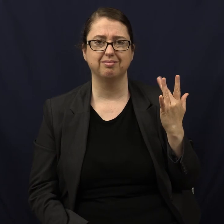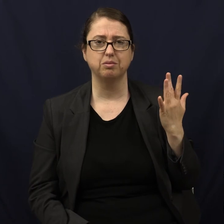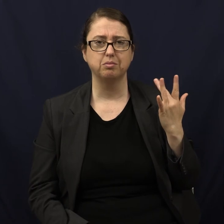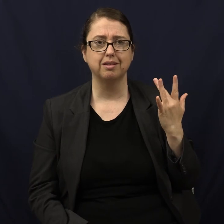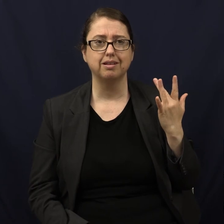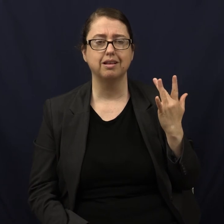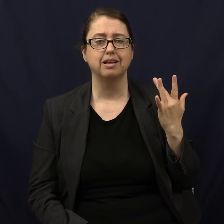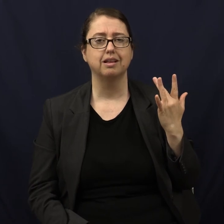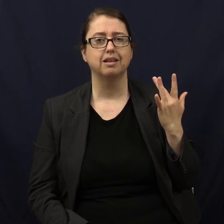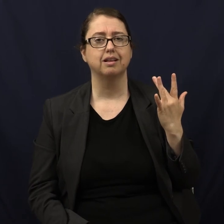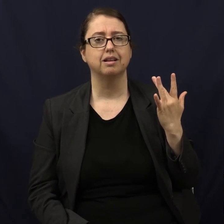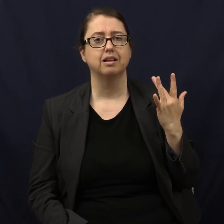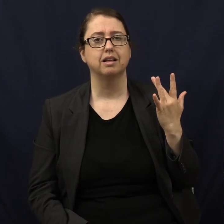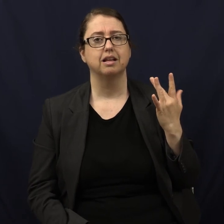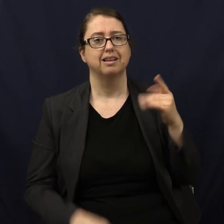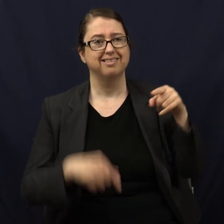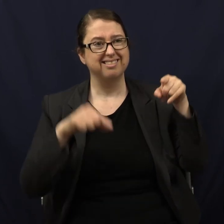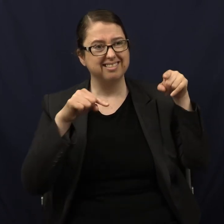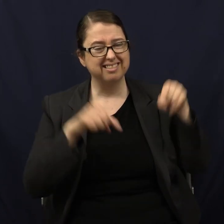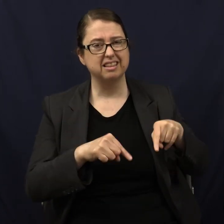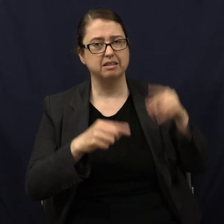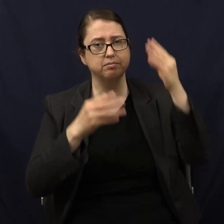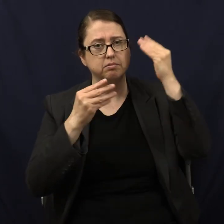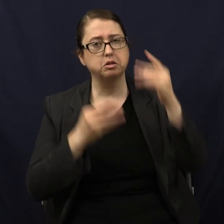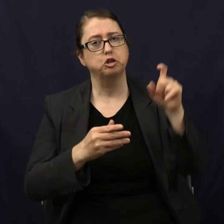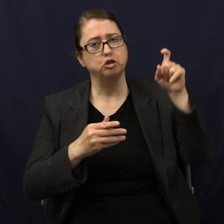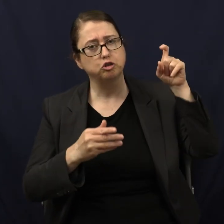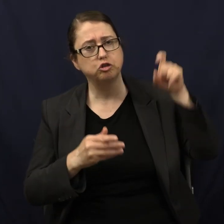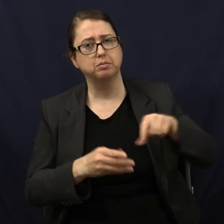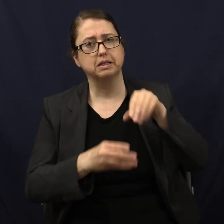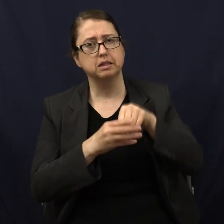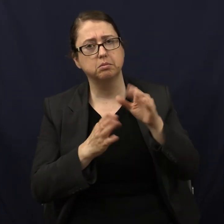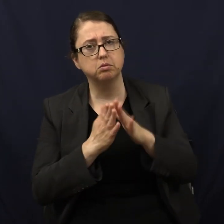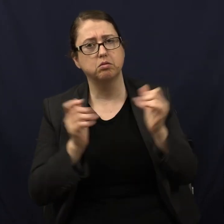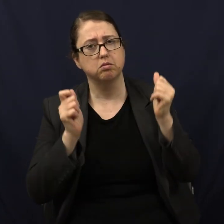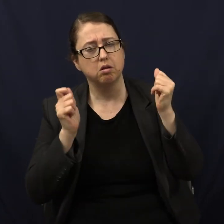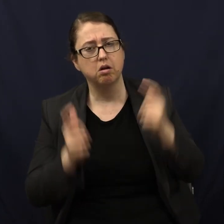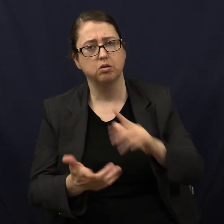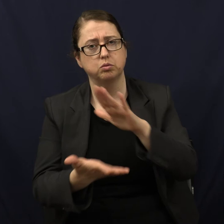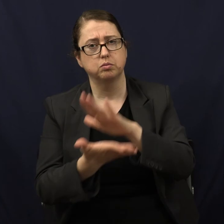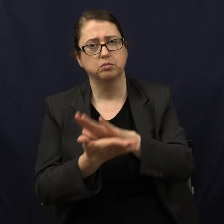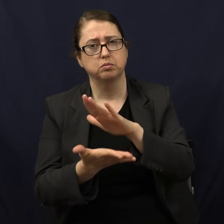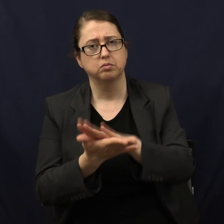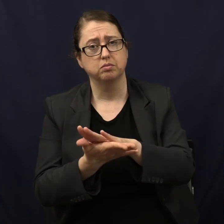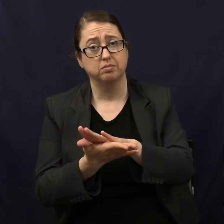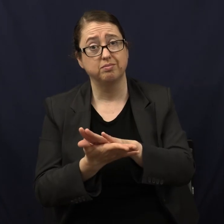This stuff should be in every textbook of every elementary student. Did you know that?